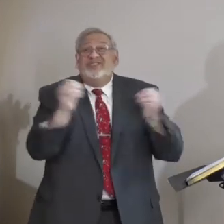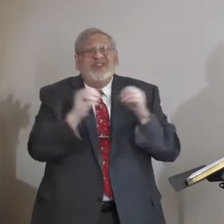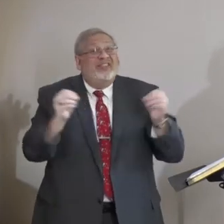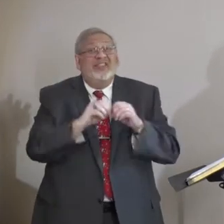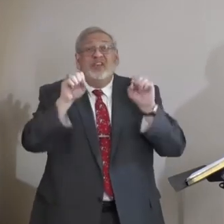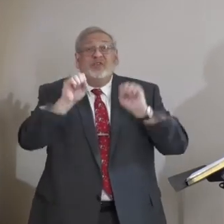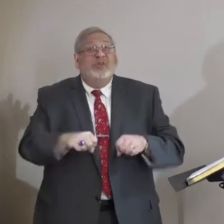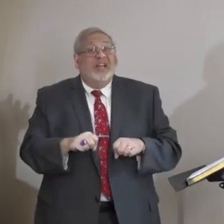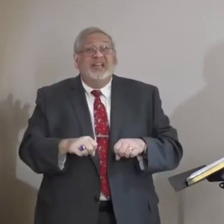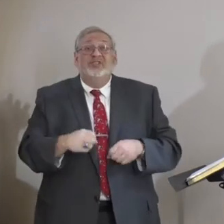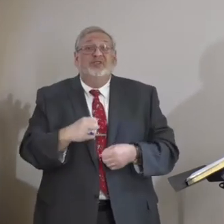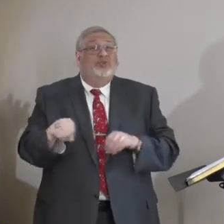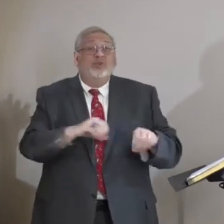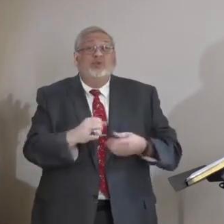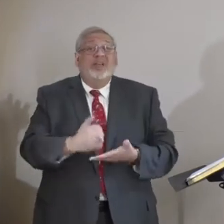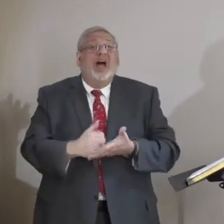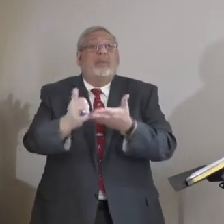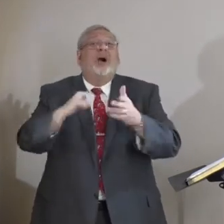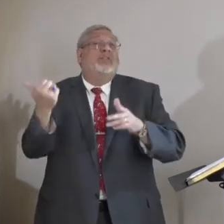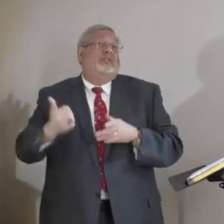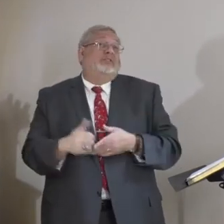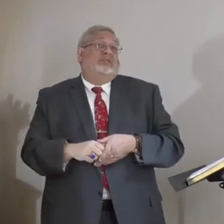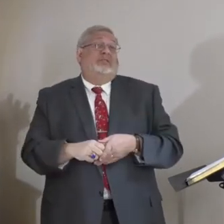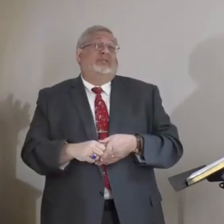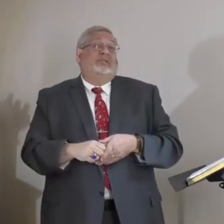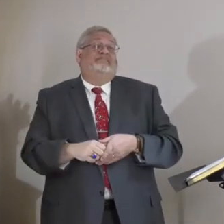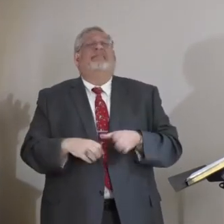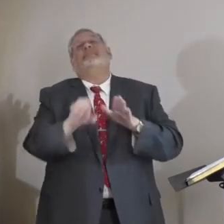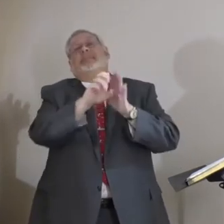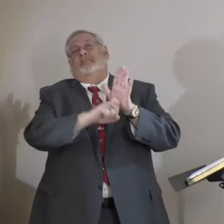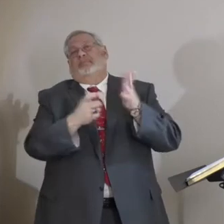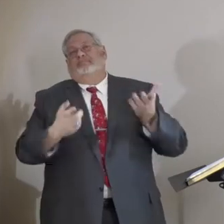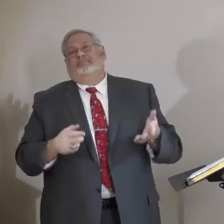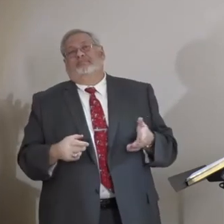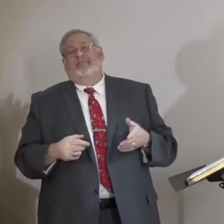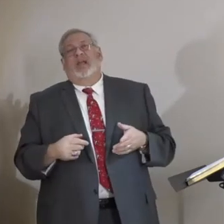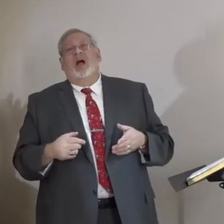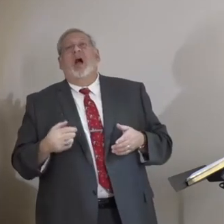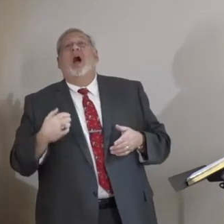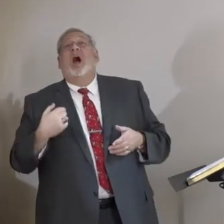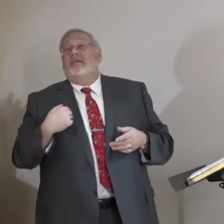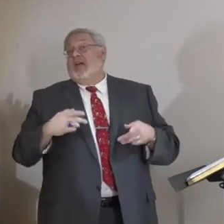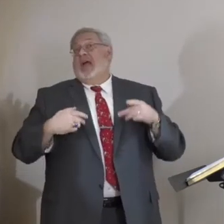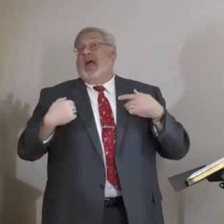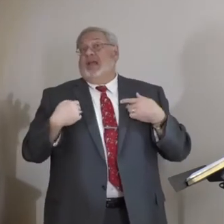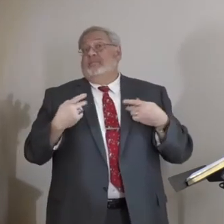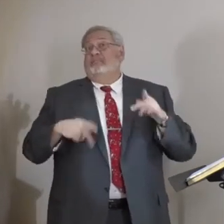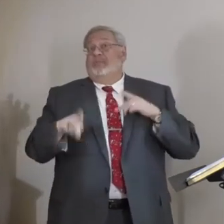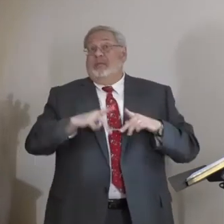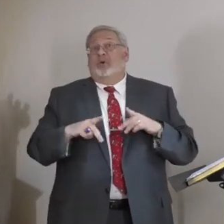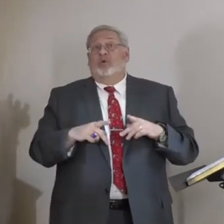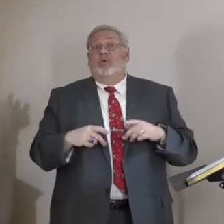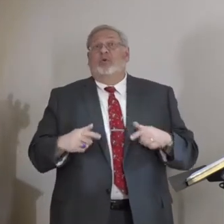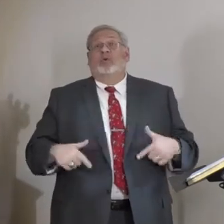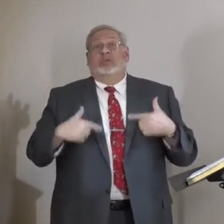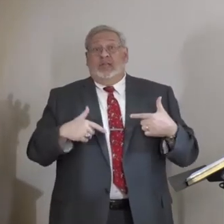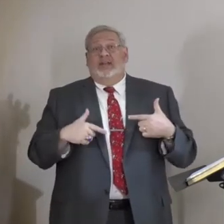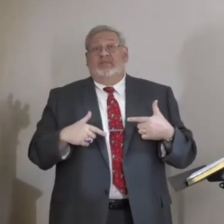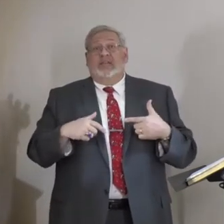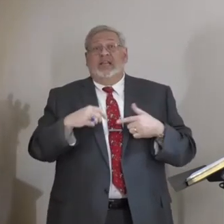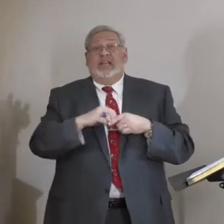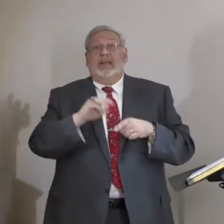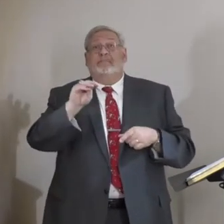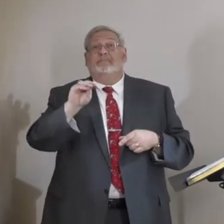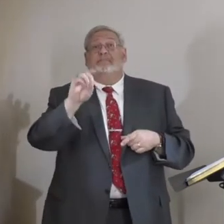do for others. And let me just give you an example, okay? I've had people who live in mud